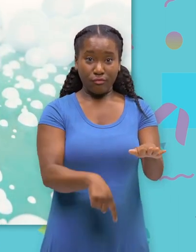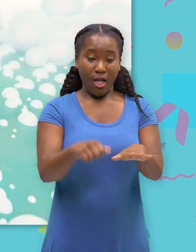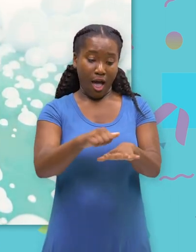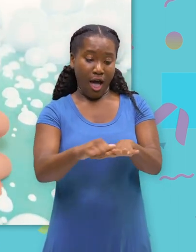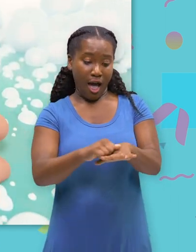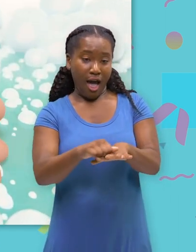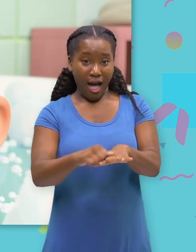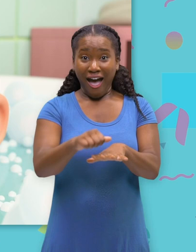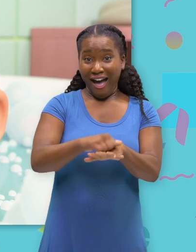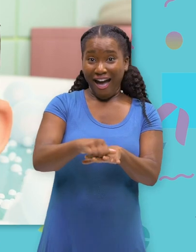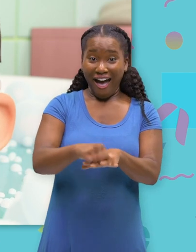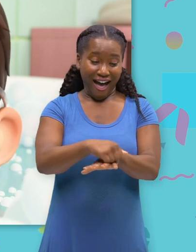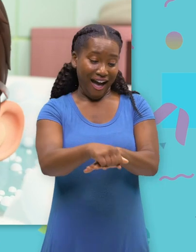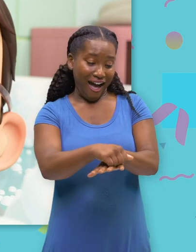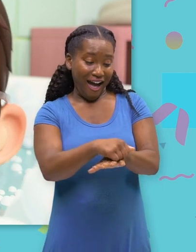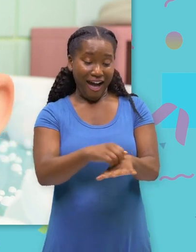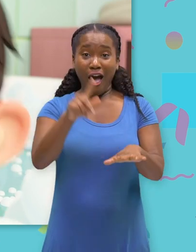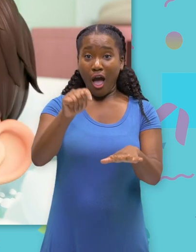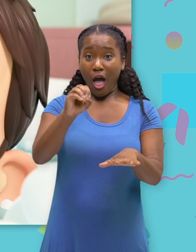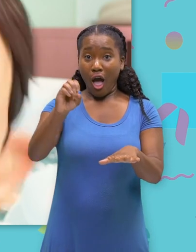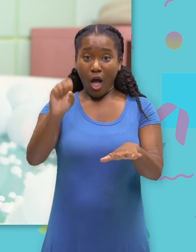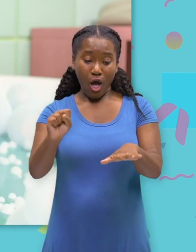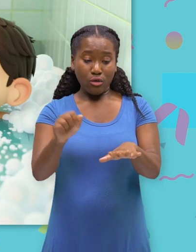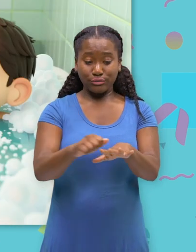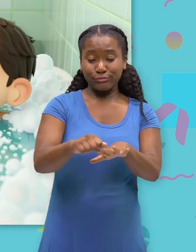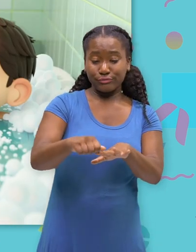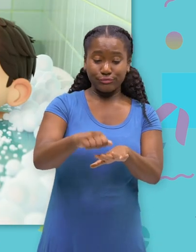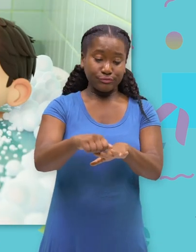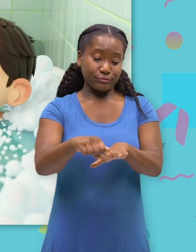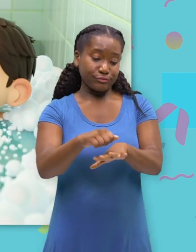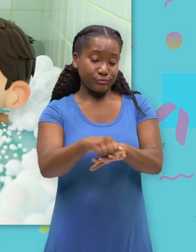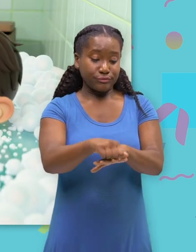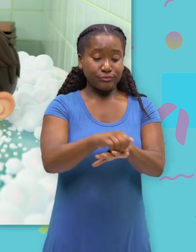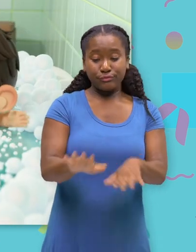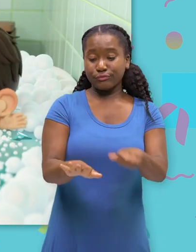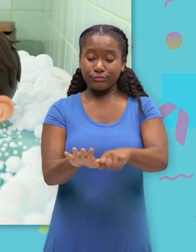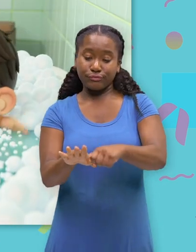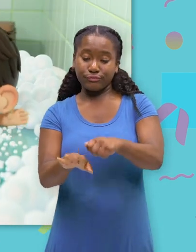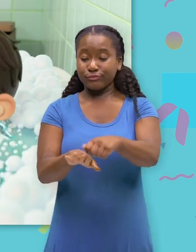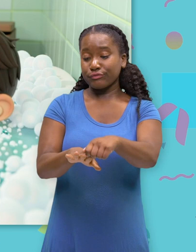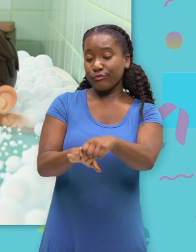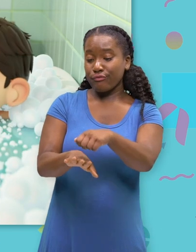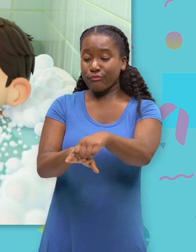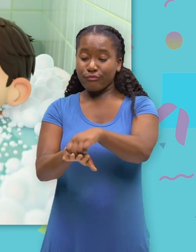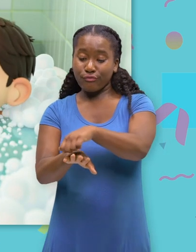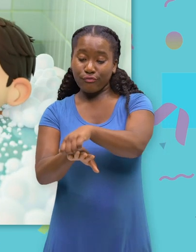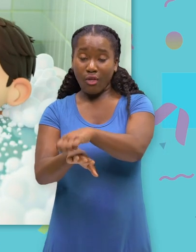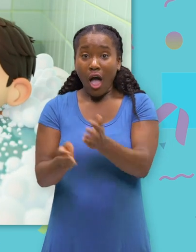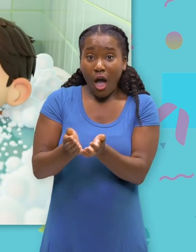Let's wash, wash, wash your toes Now let's sail, sail,